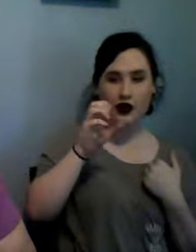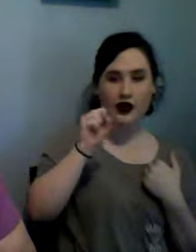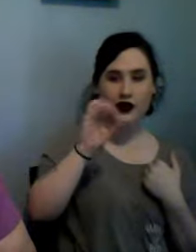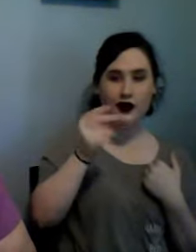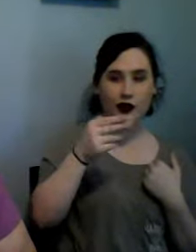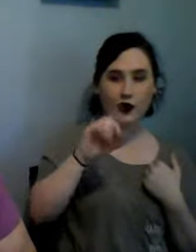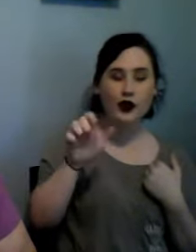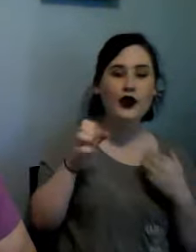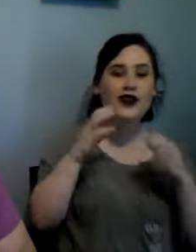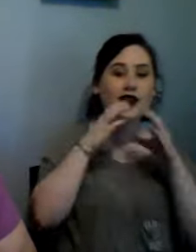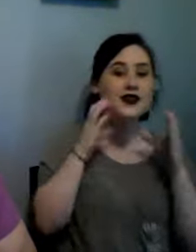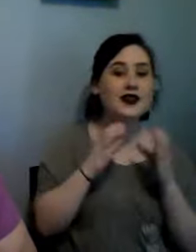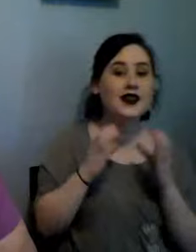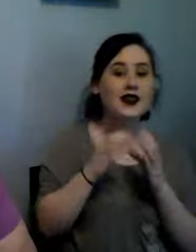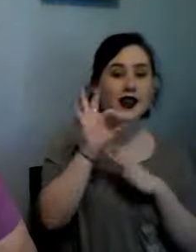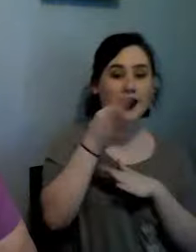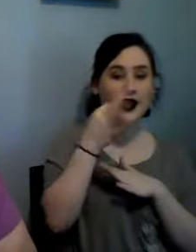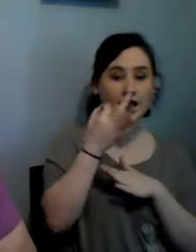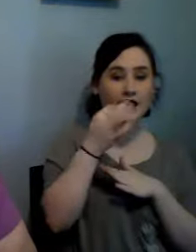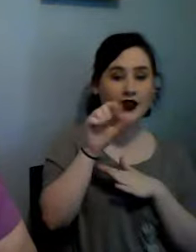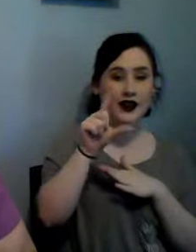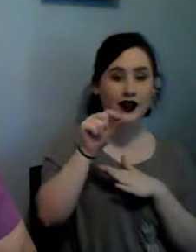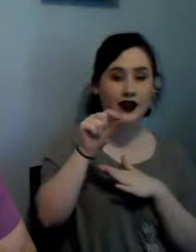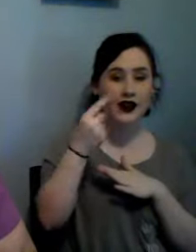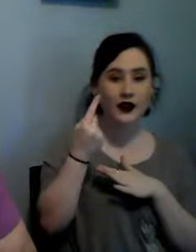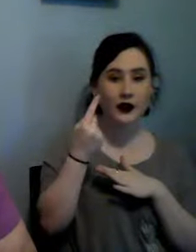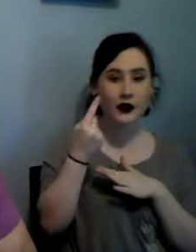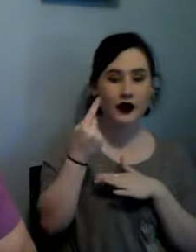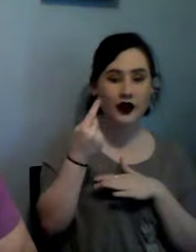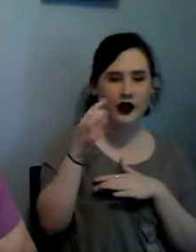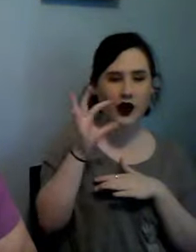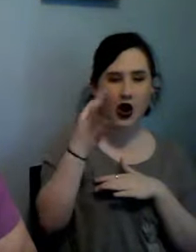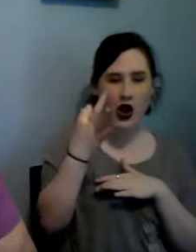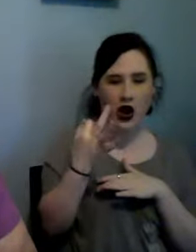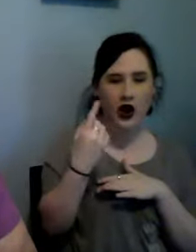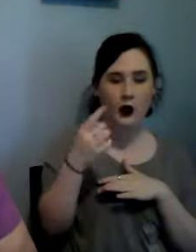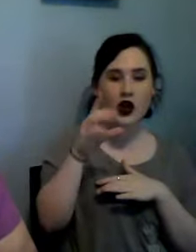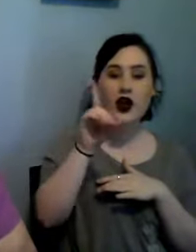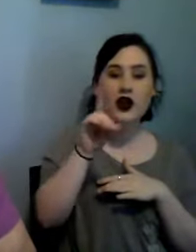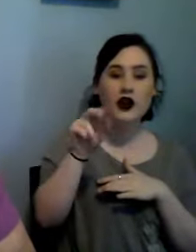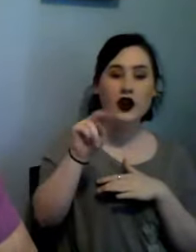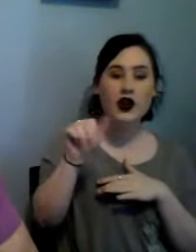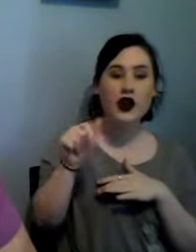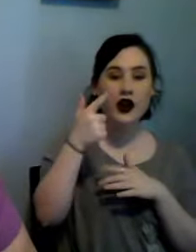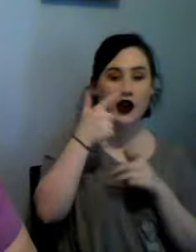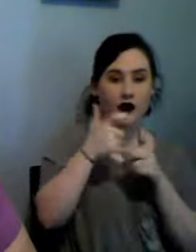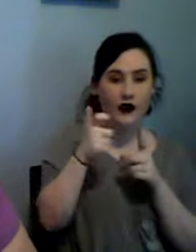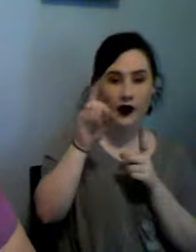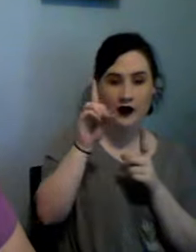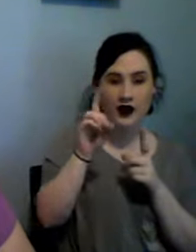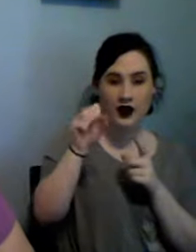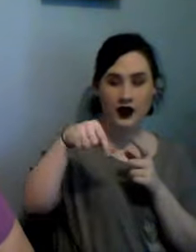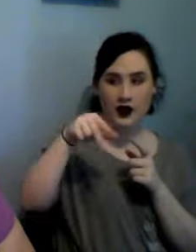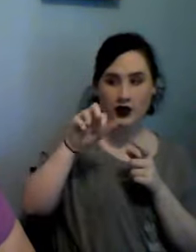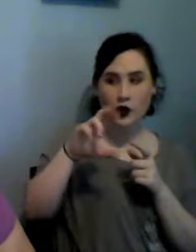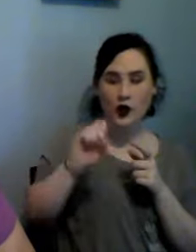D Donna from D squared and I were supposed to start this April the first I don't know whether